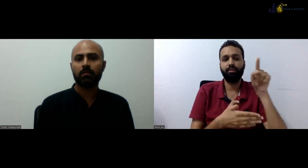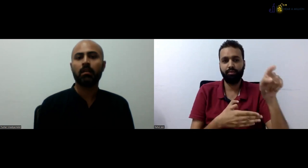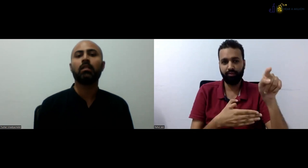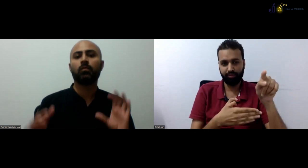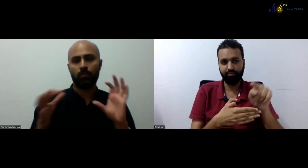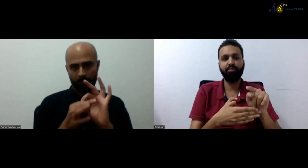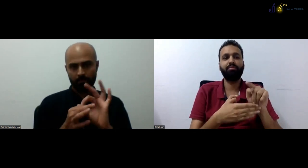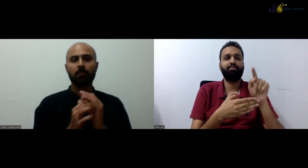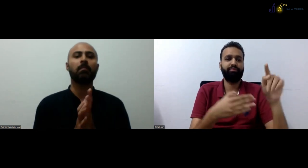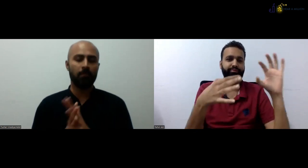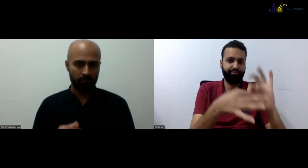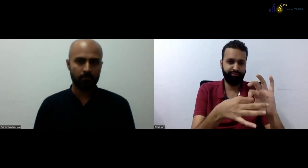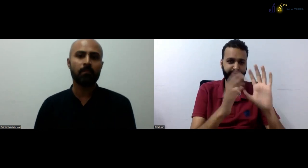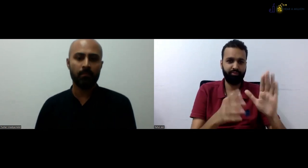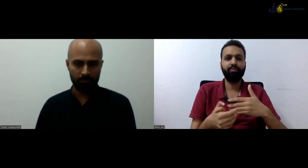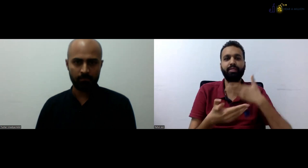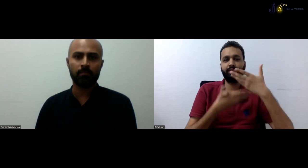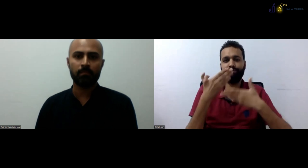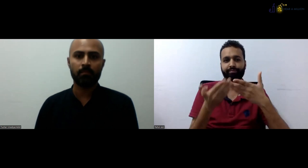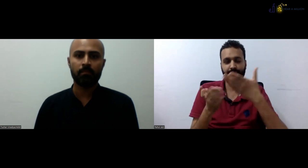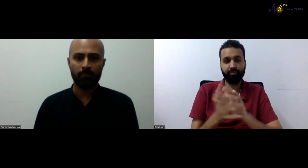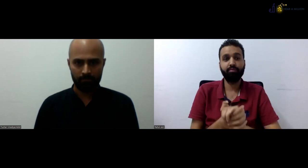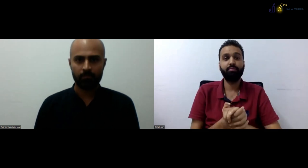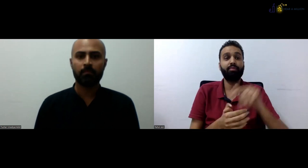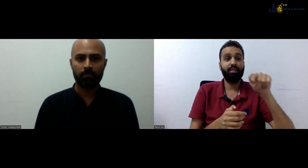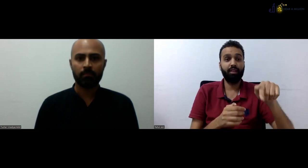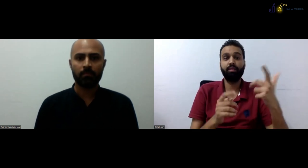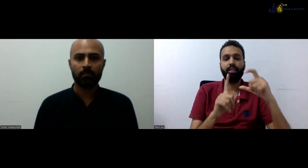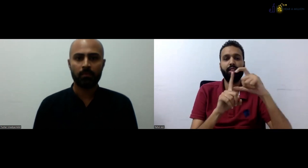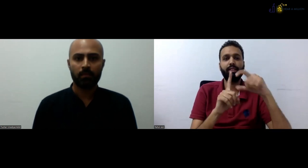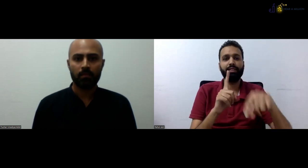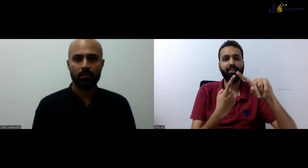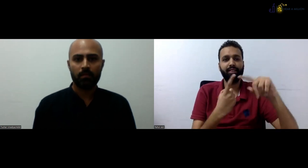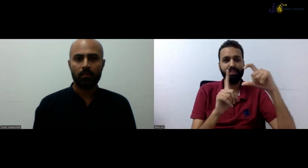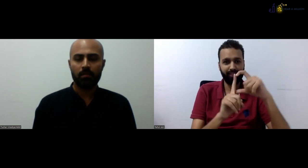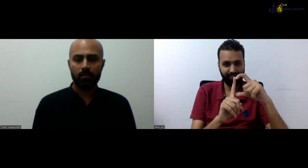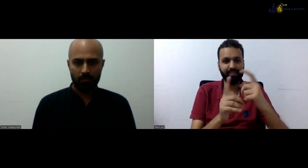other uni courses, PG, or UG courses, which is affiliated to the Punjab University.